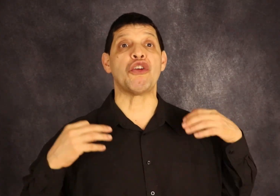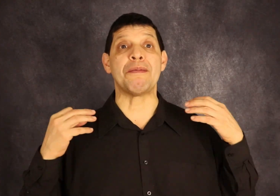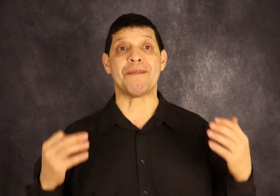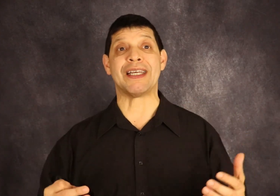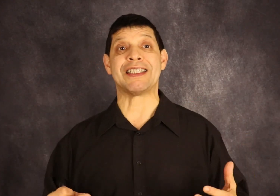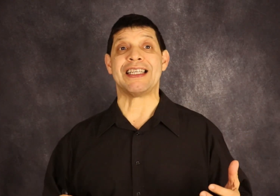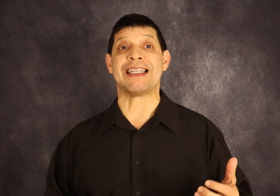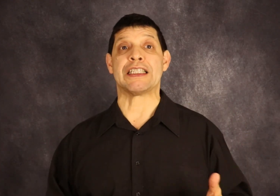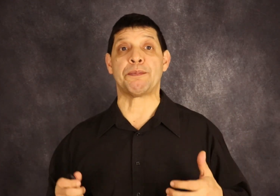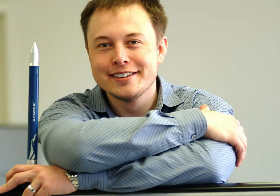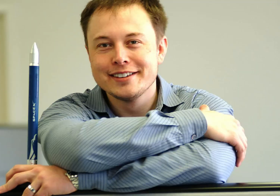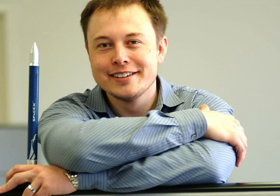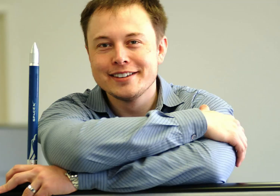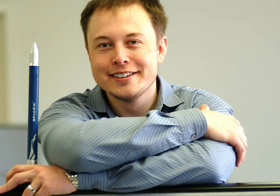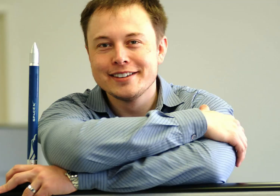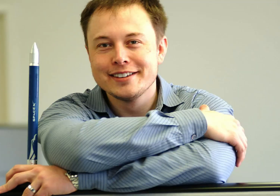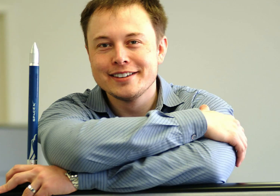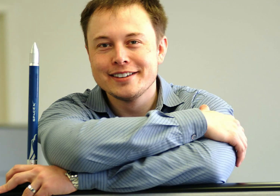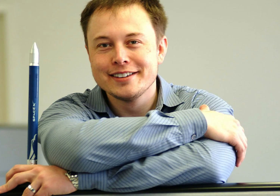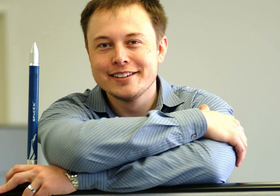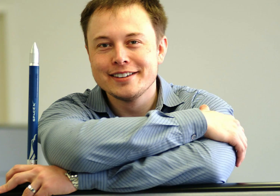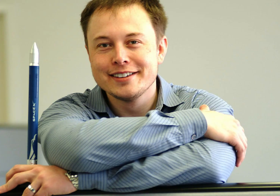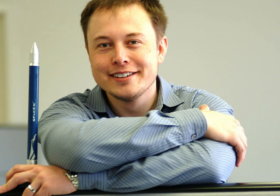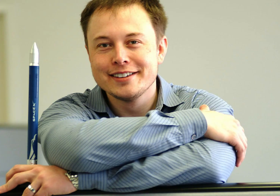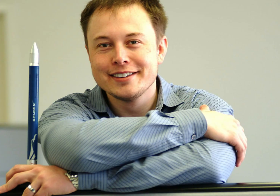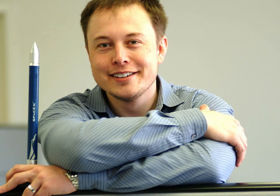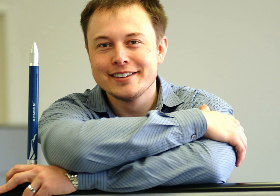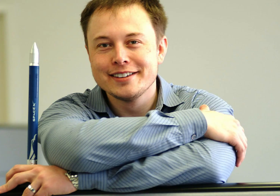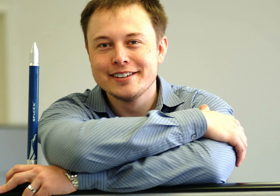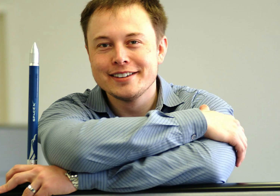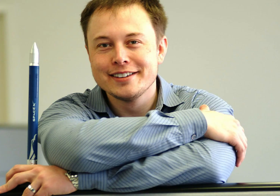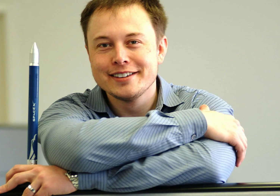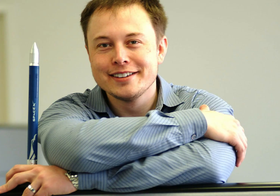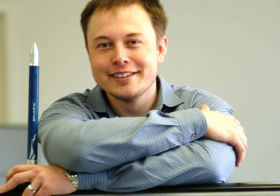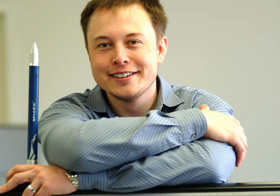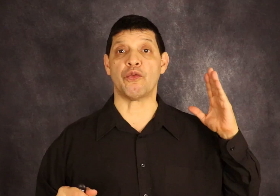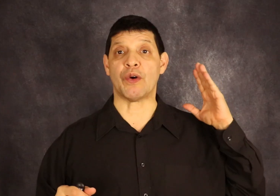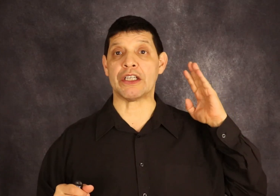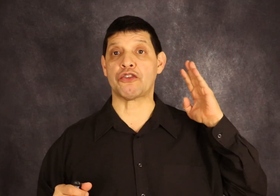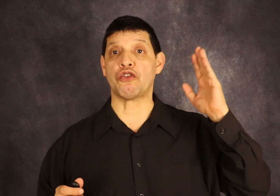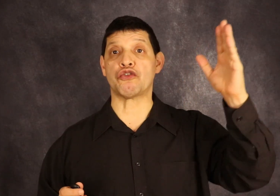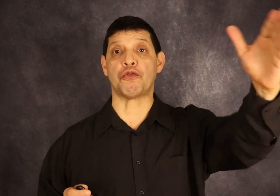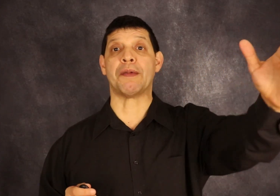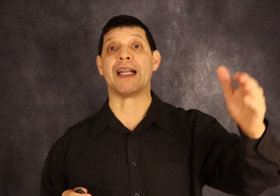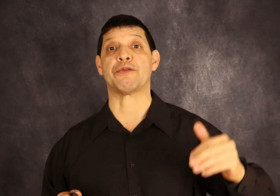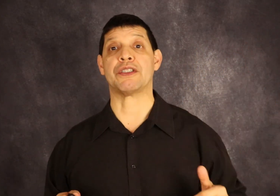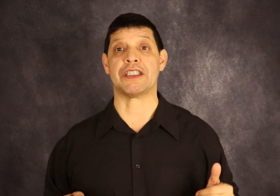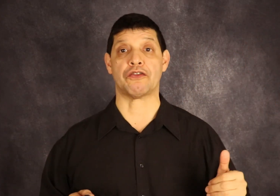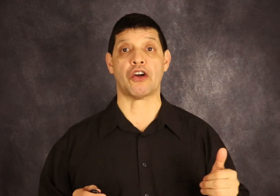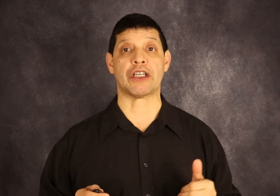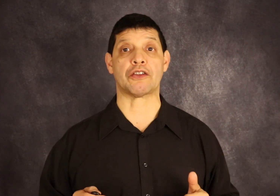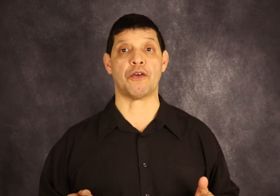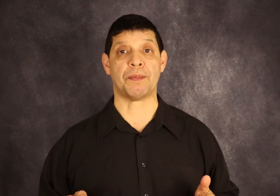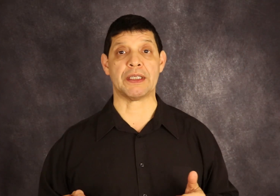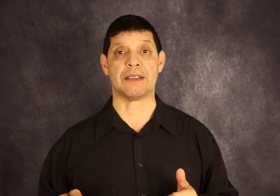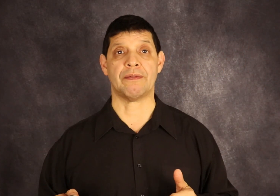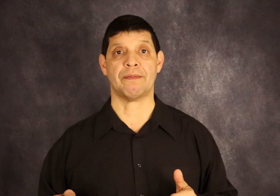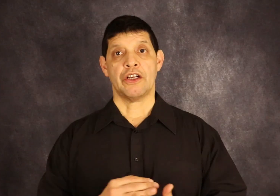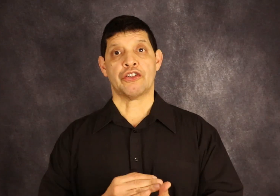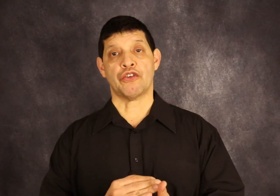invest in SpaceX, the rocket company. And his ambition was to go to Mars with this rocket company. So